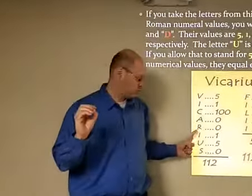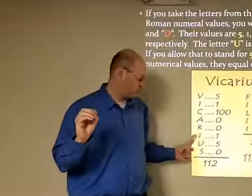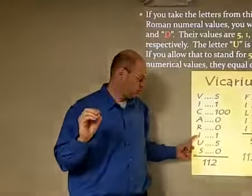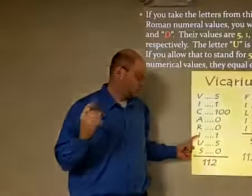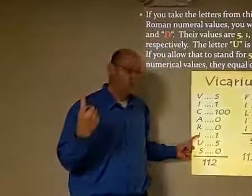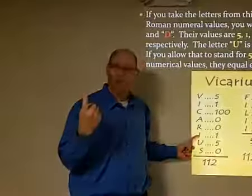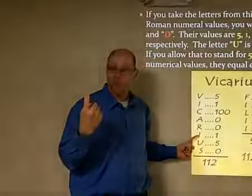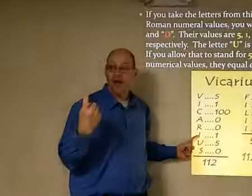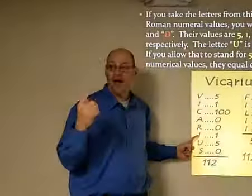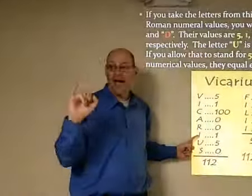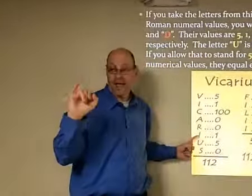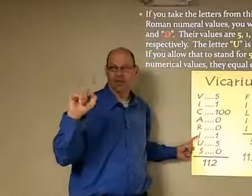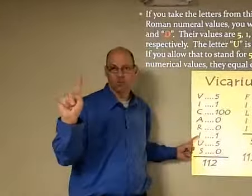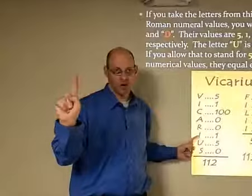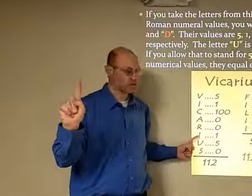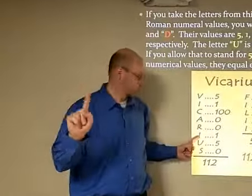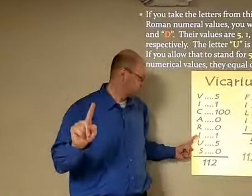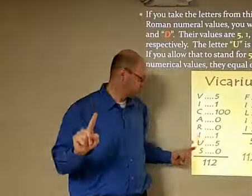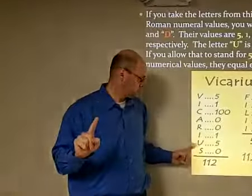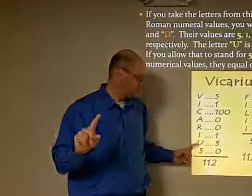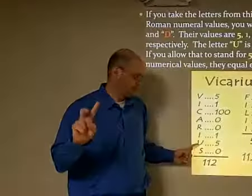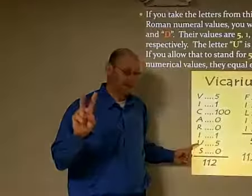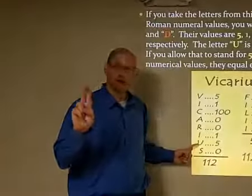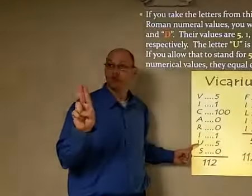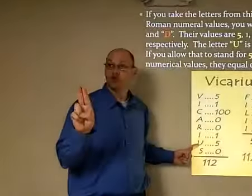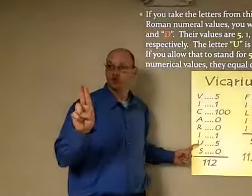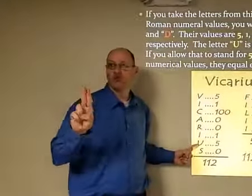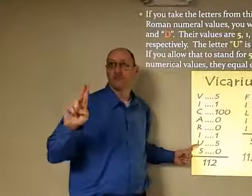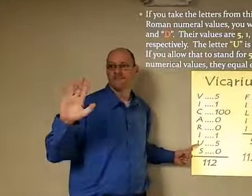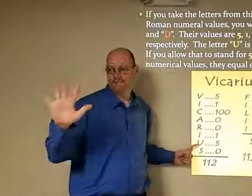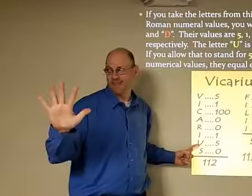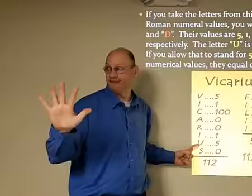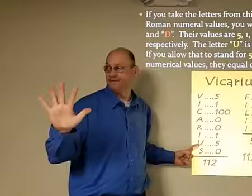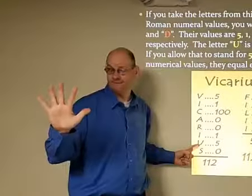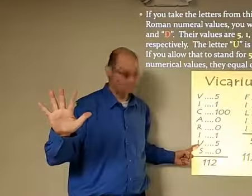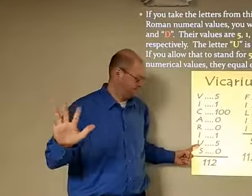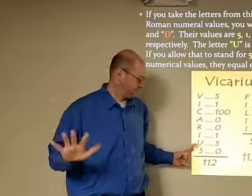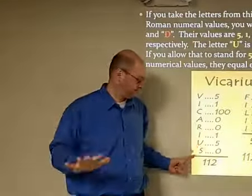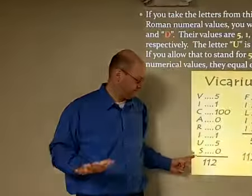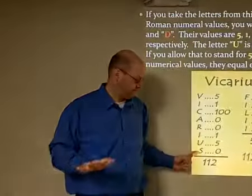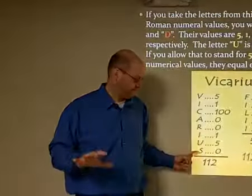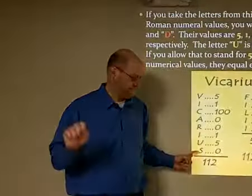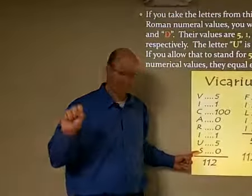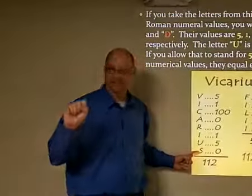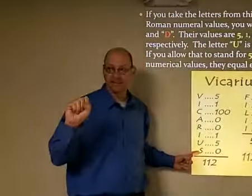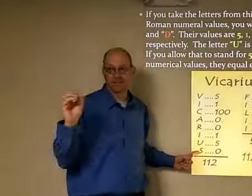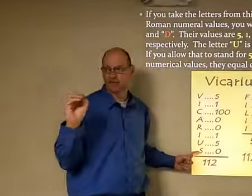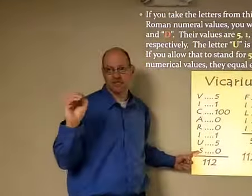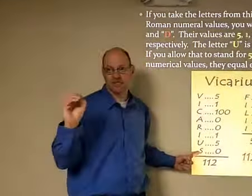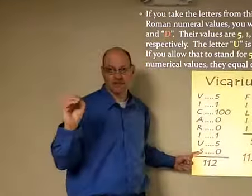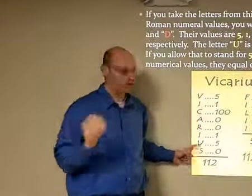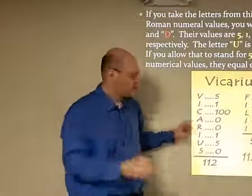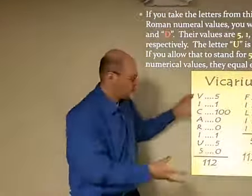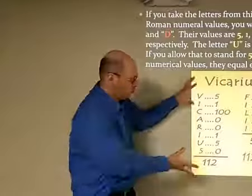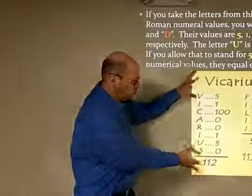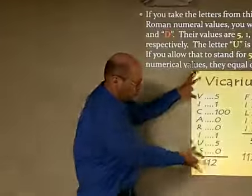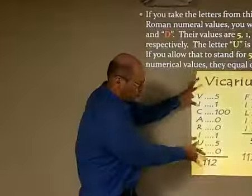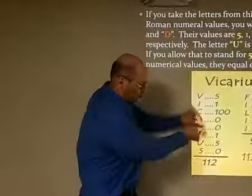0s I is 1 U is 5 and S is 0 this is equivalent to 112